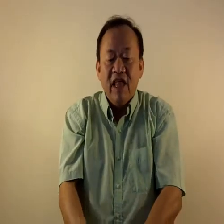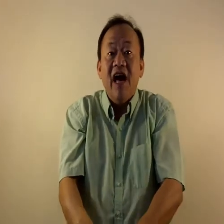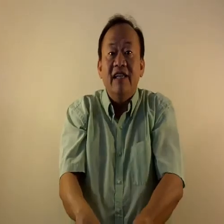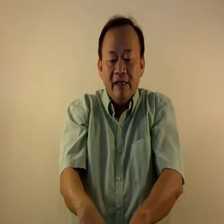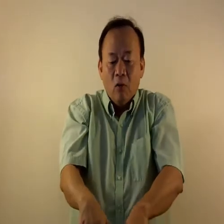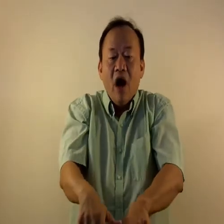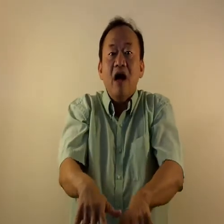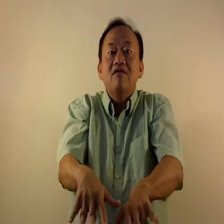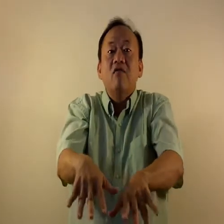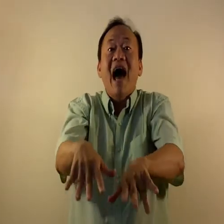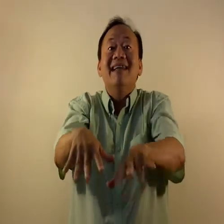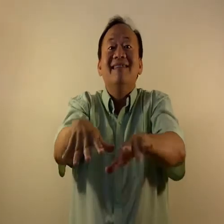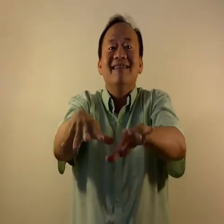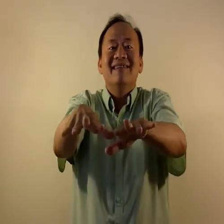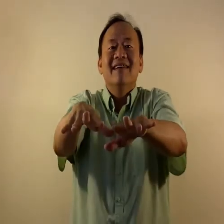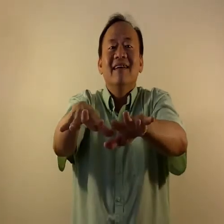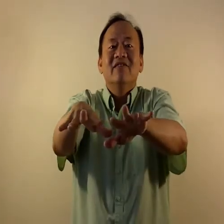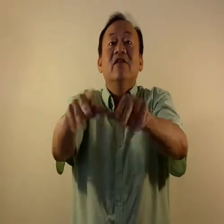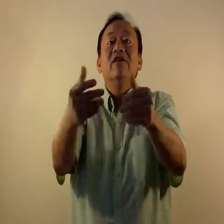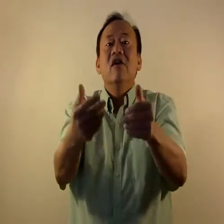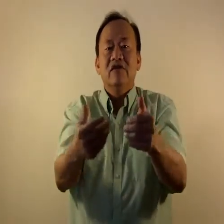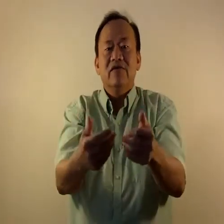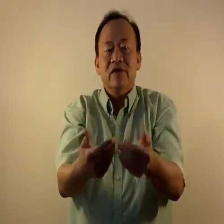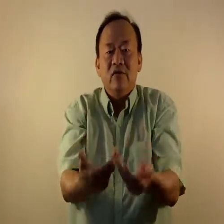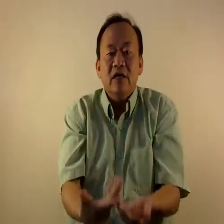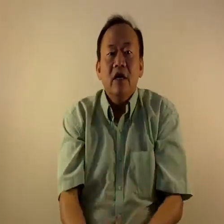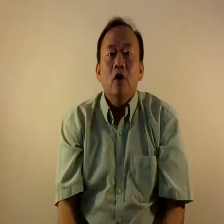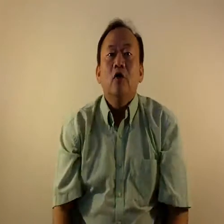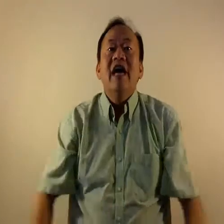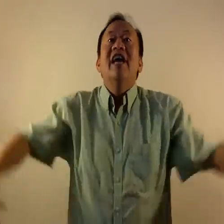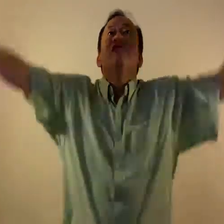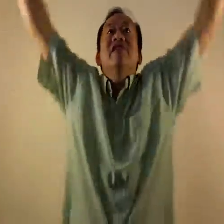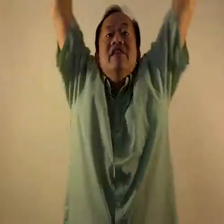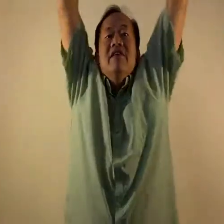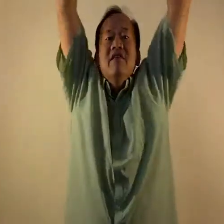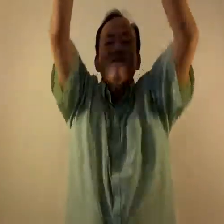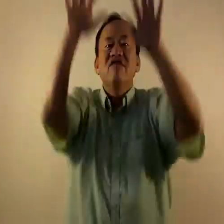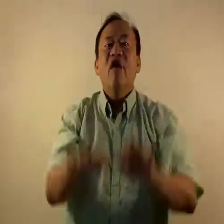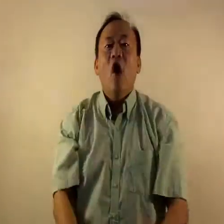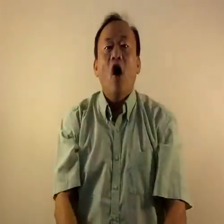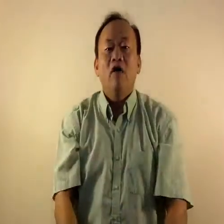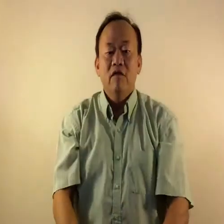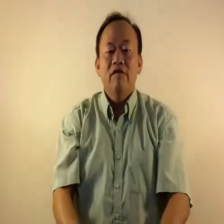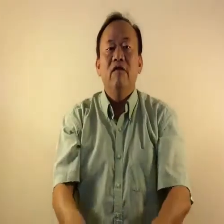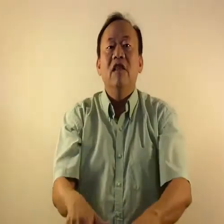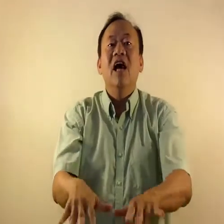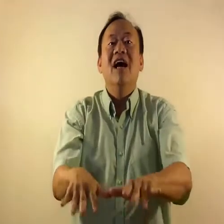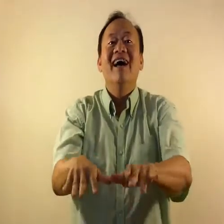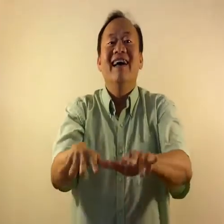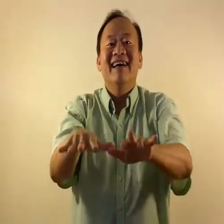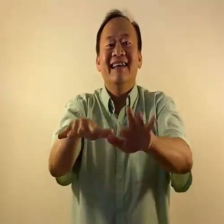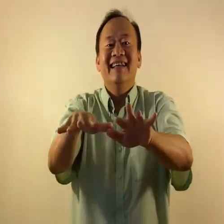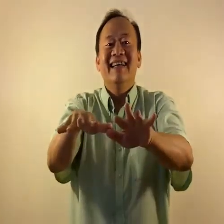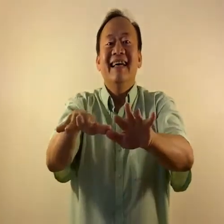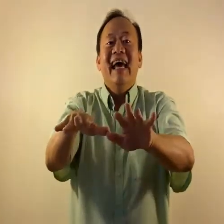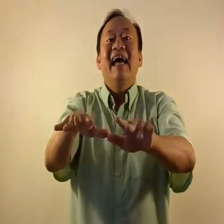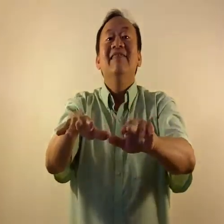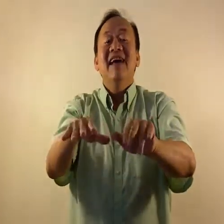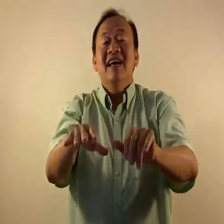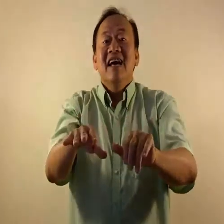flood and the water rises. So here goes the first one. Creation. Fall. Flood. And then